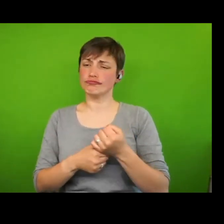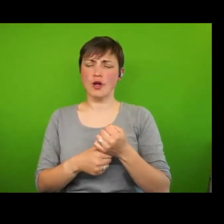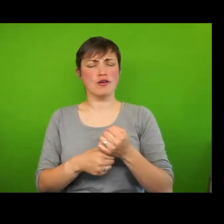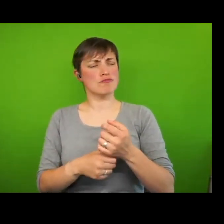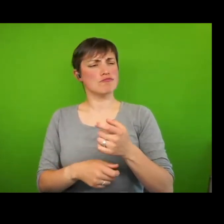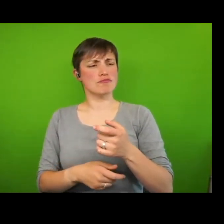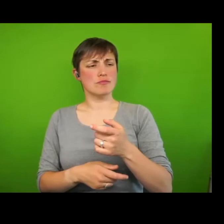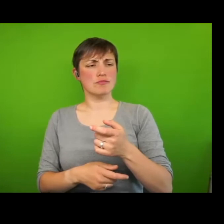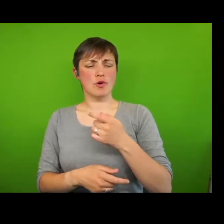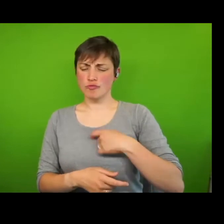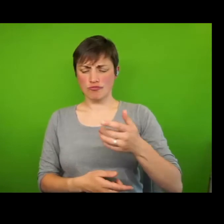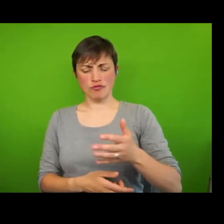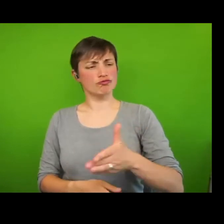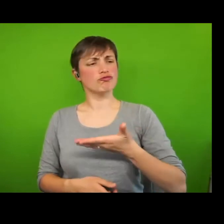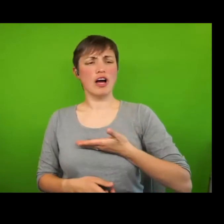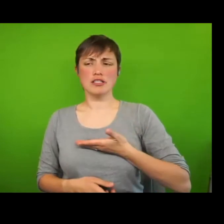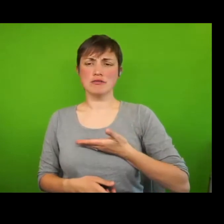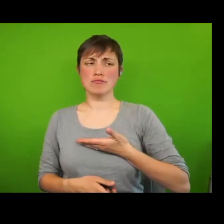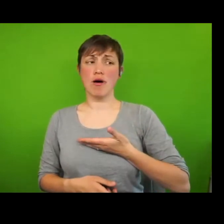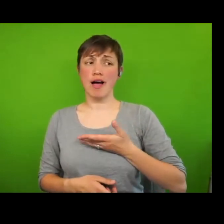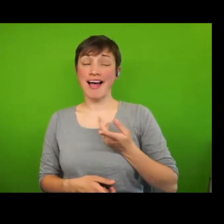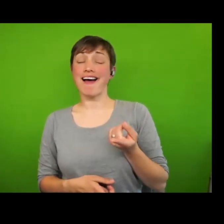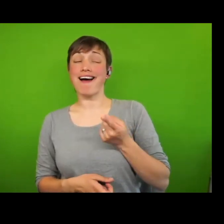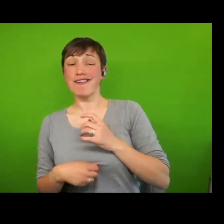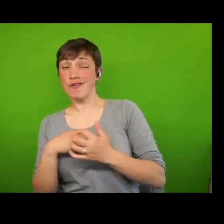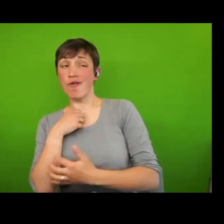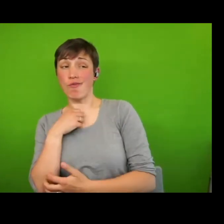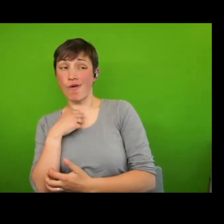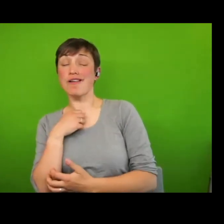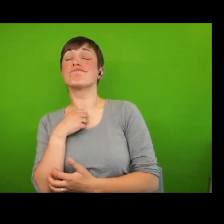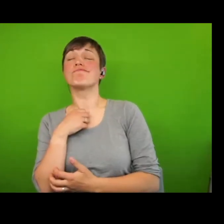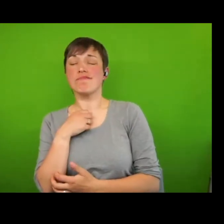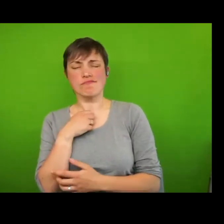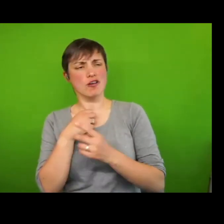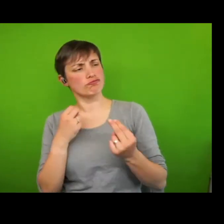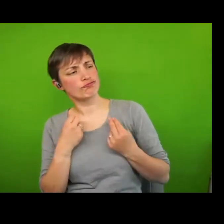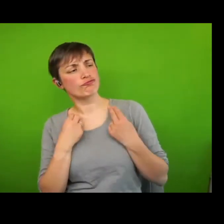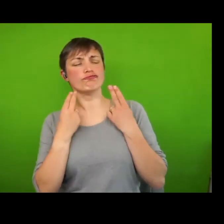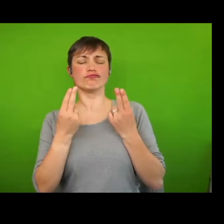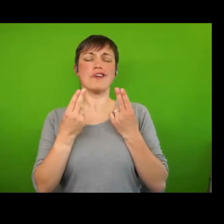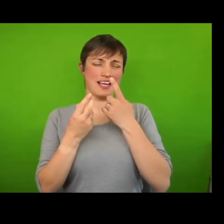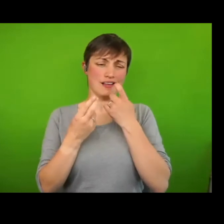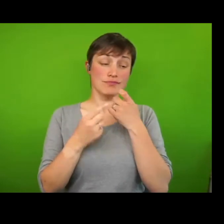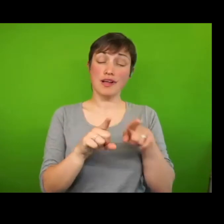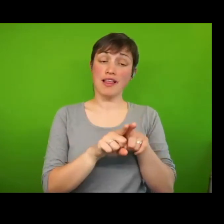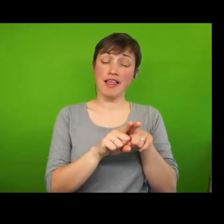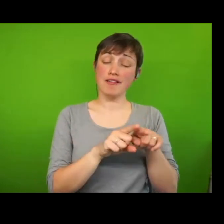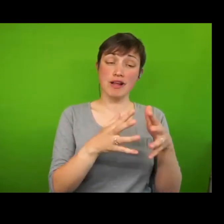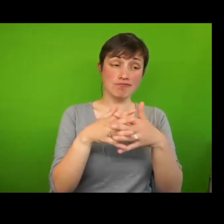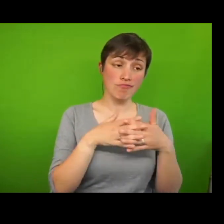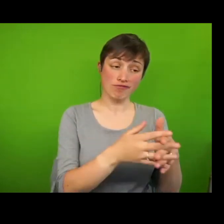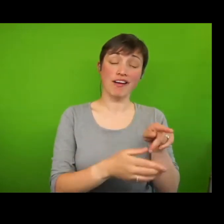up and be counted as poor as has happened in the US. This aspect of